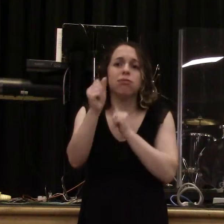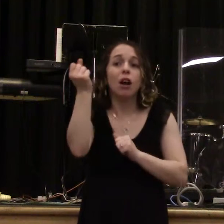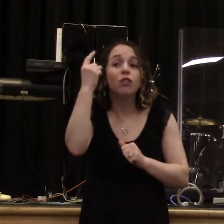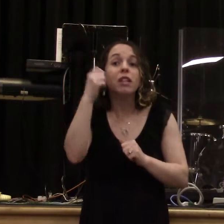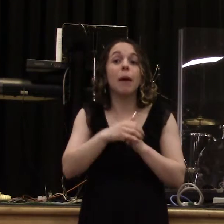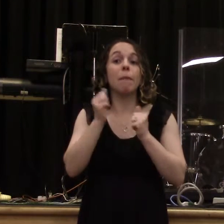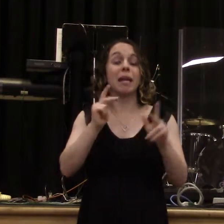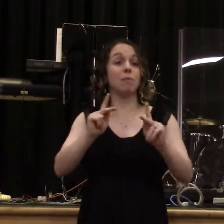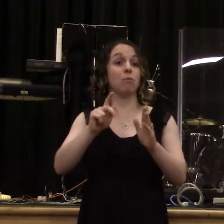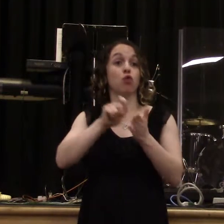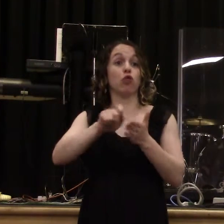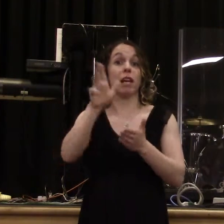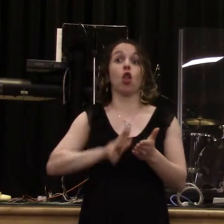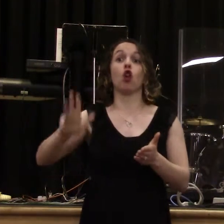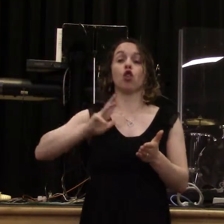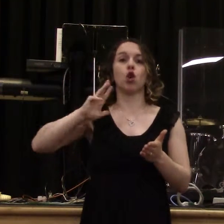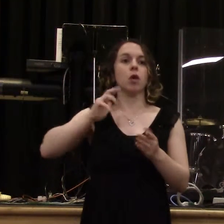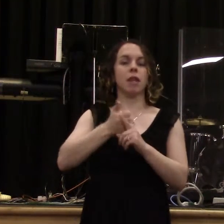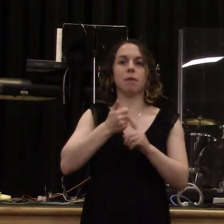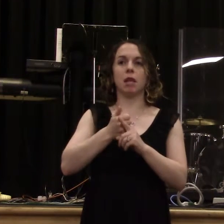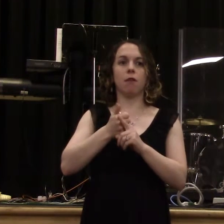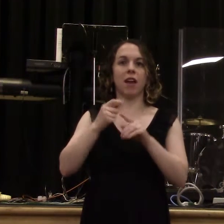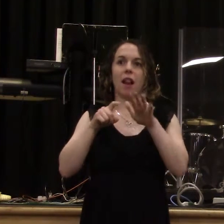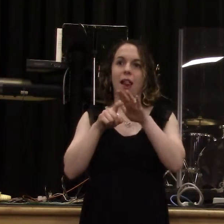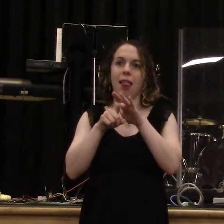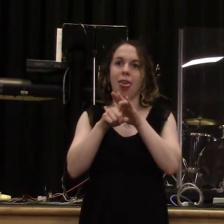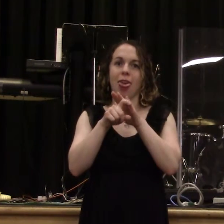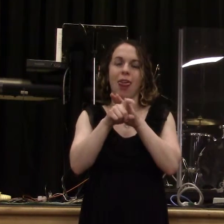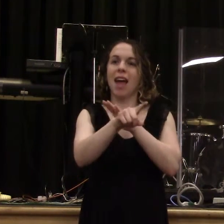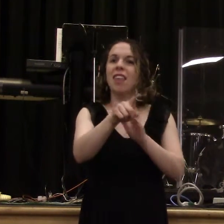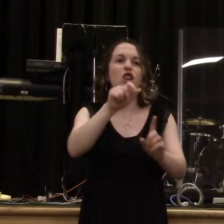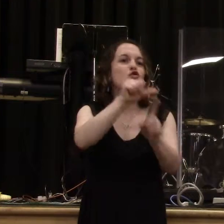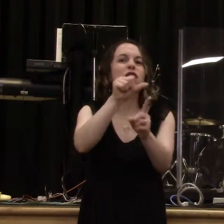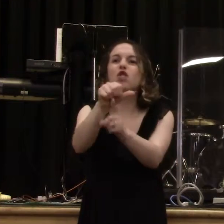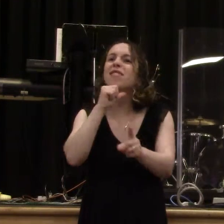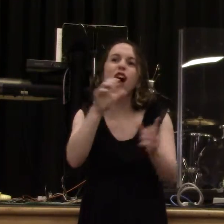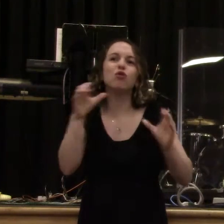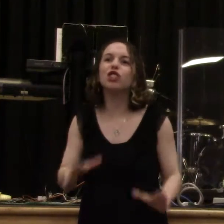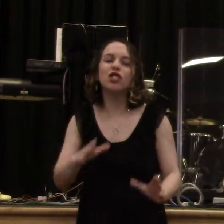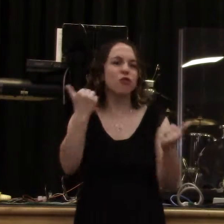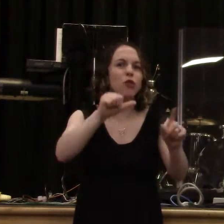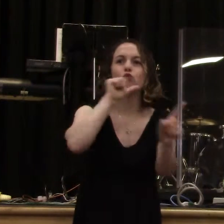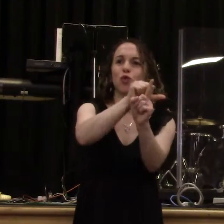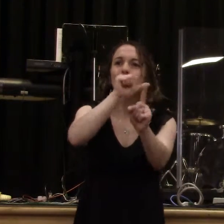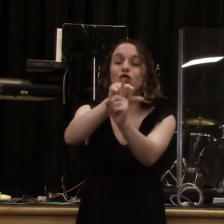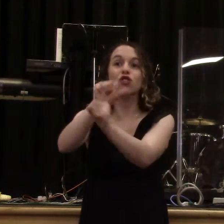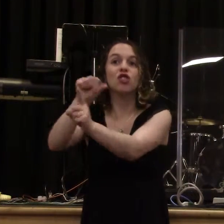long ago have secretly slipped in among you. And they are godless men who change the grace of God into a license